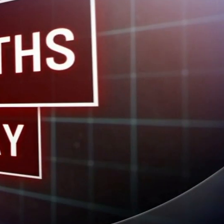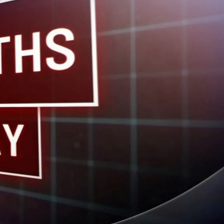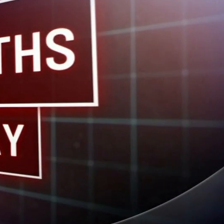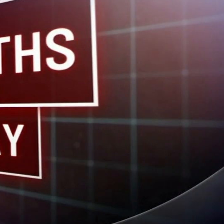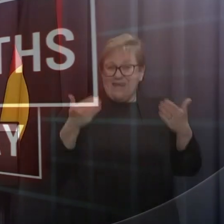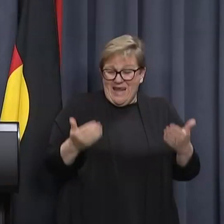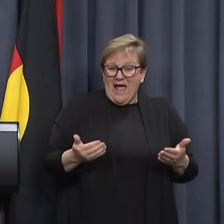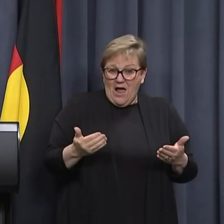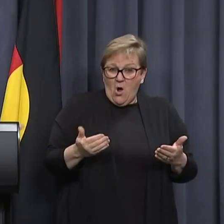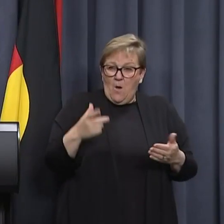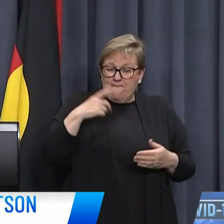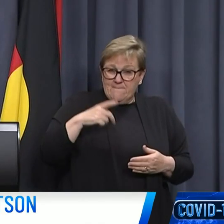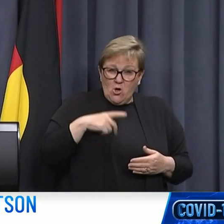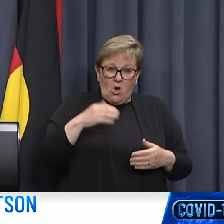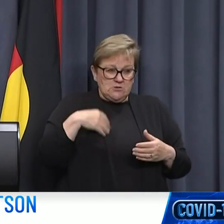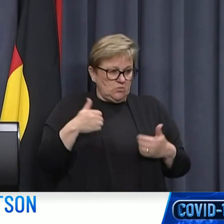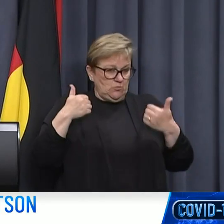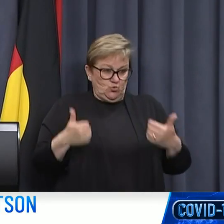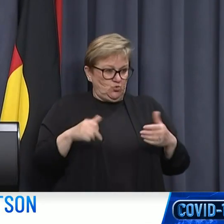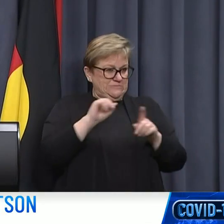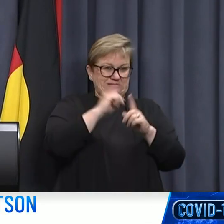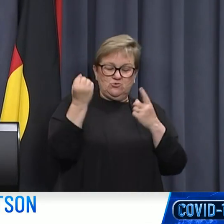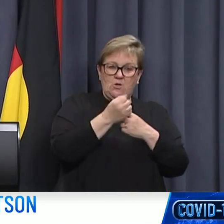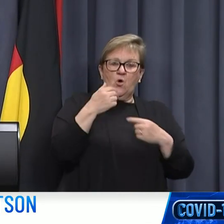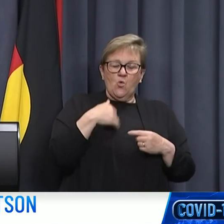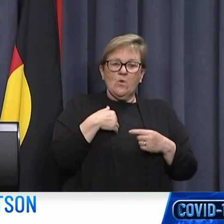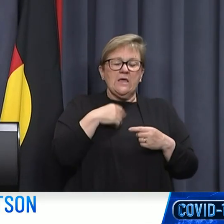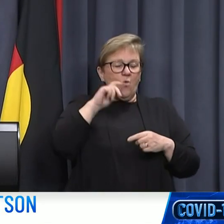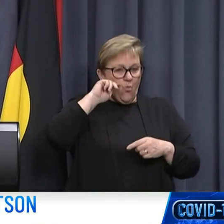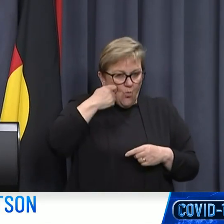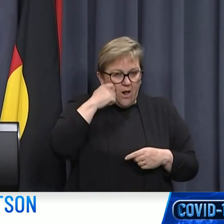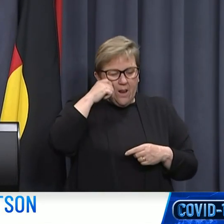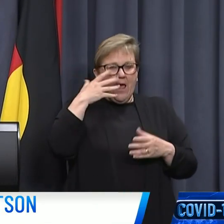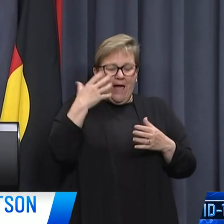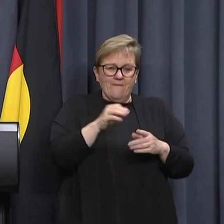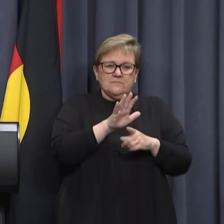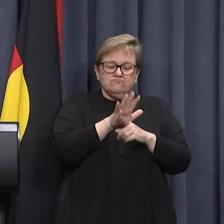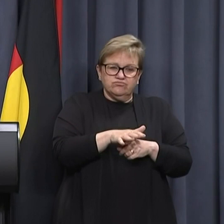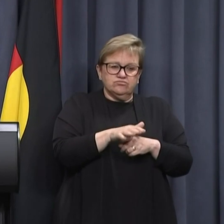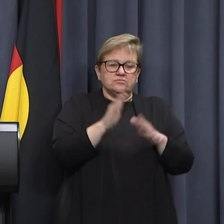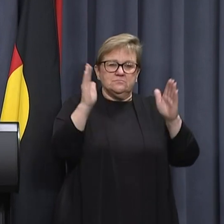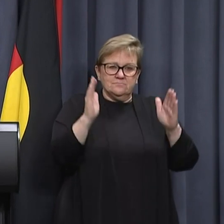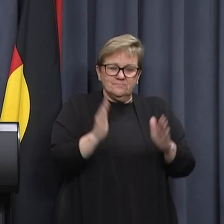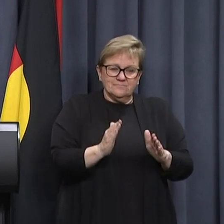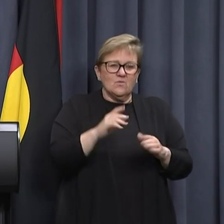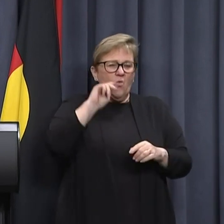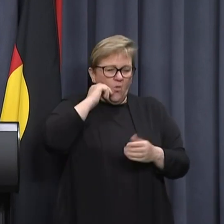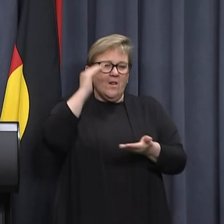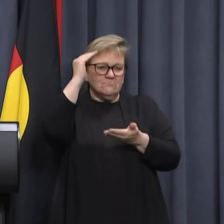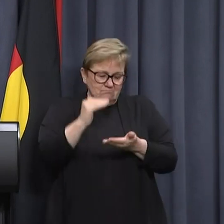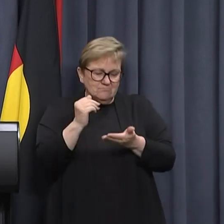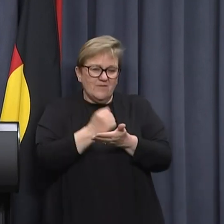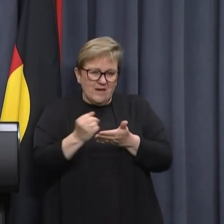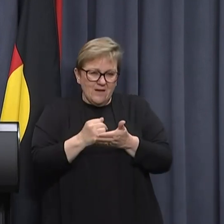be lost every day. Because we are in such a good situation that we will end up suppressing the height of this outbreak. We will reduce the